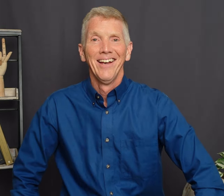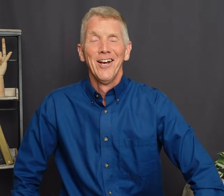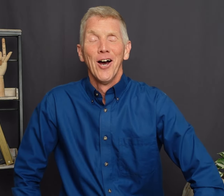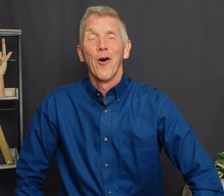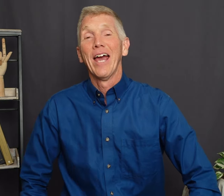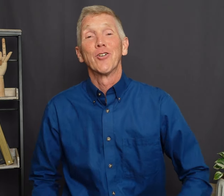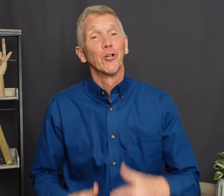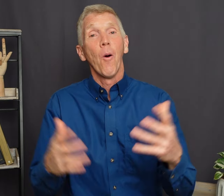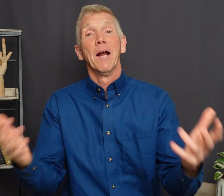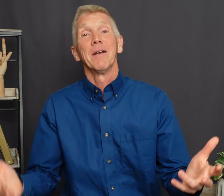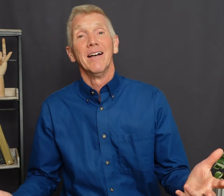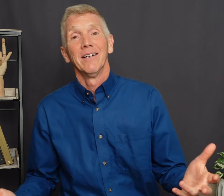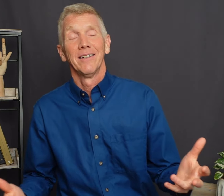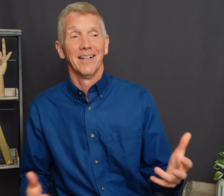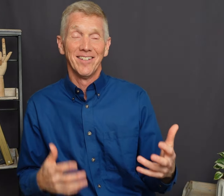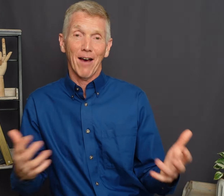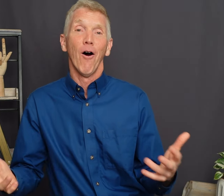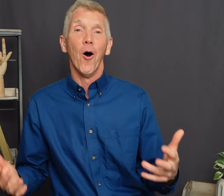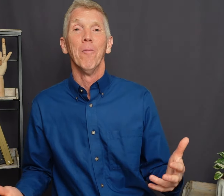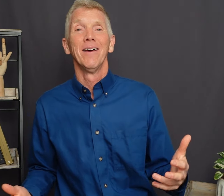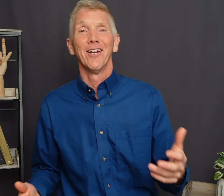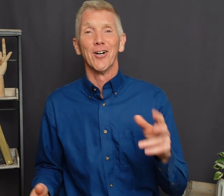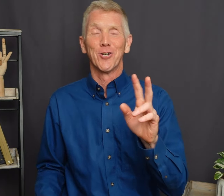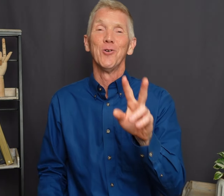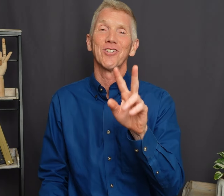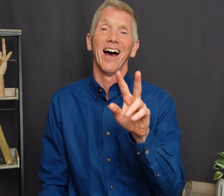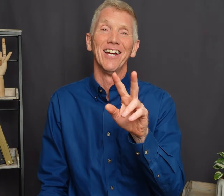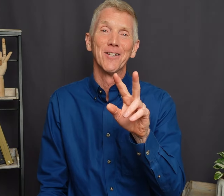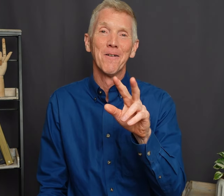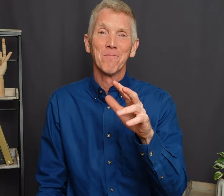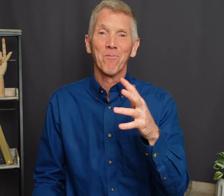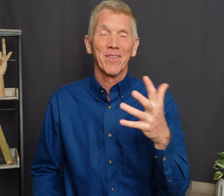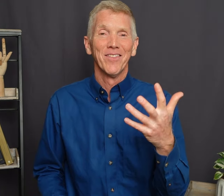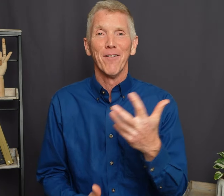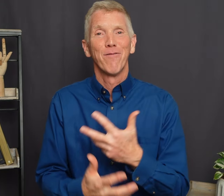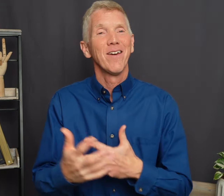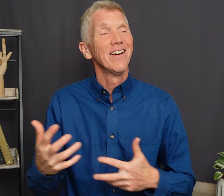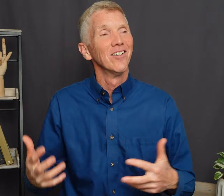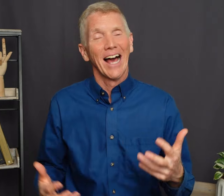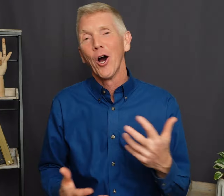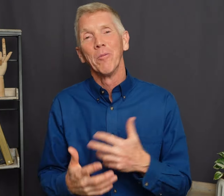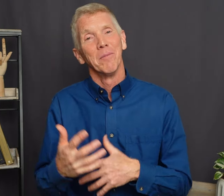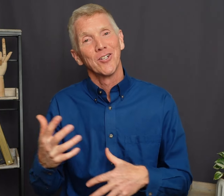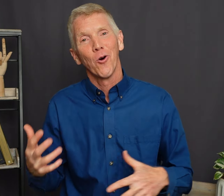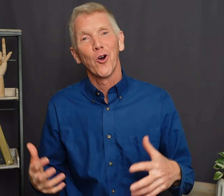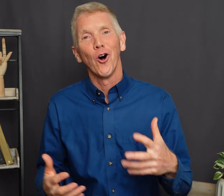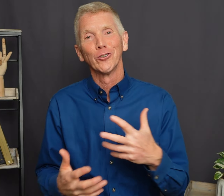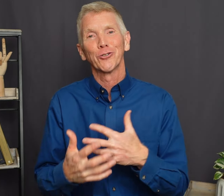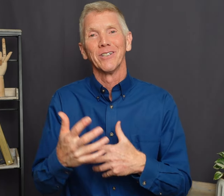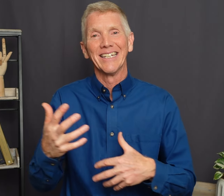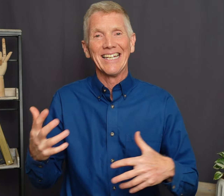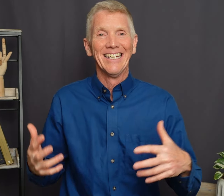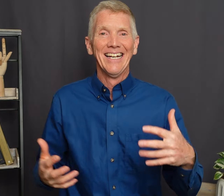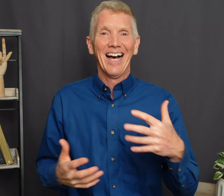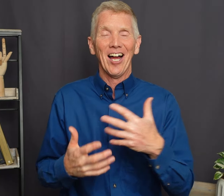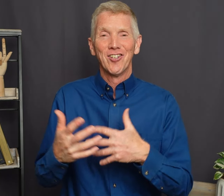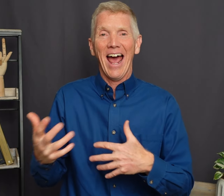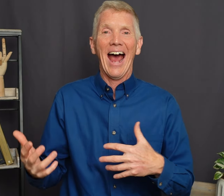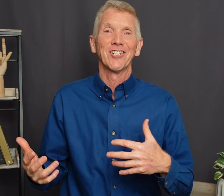Okay so growing up In a deaf home Here are two signs That feel like home to me So culturally Attached